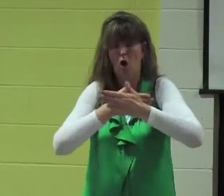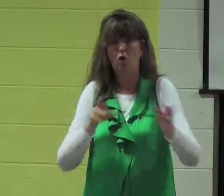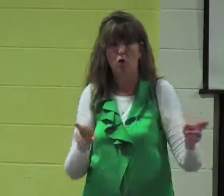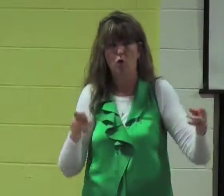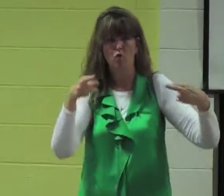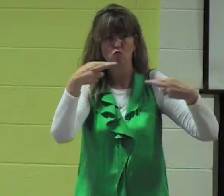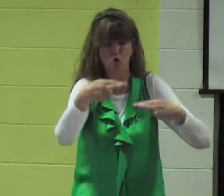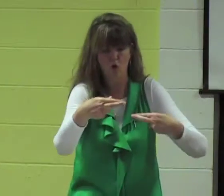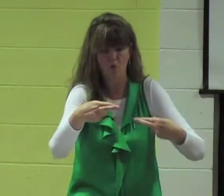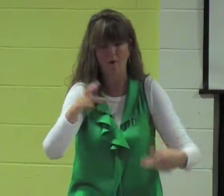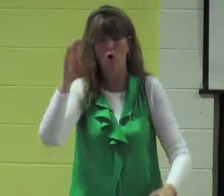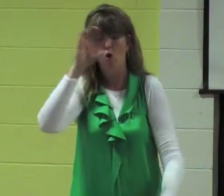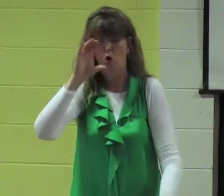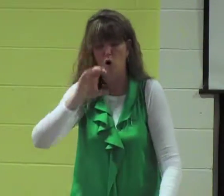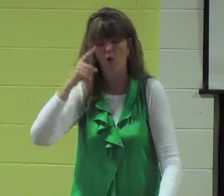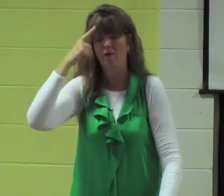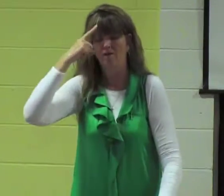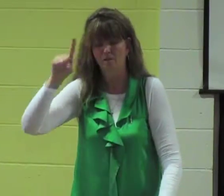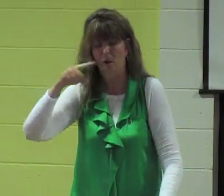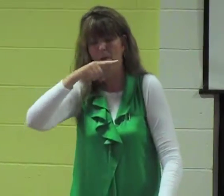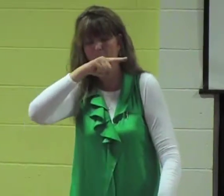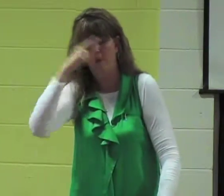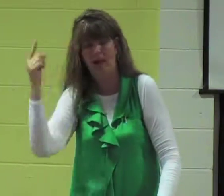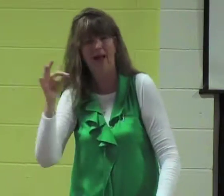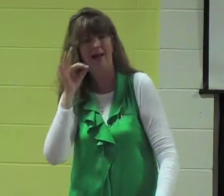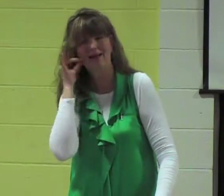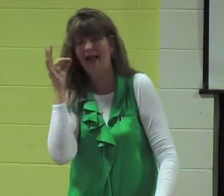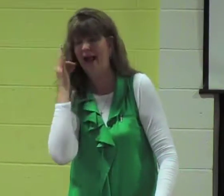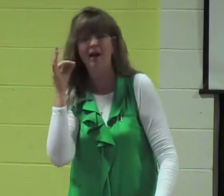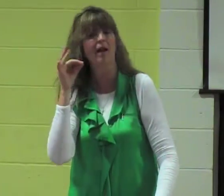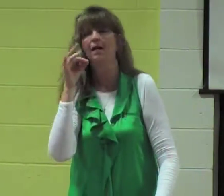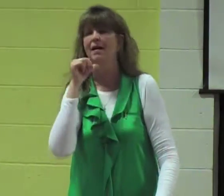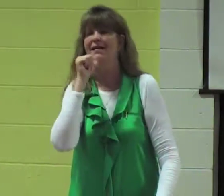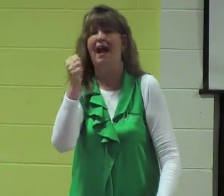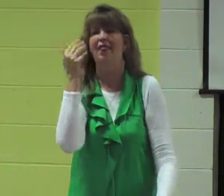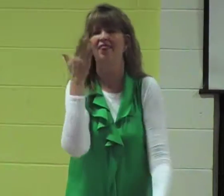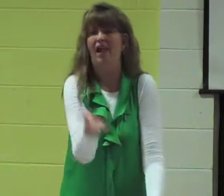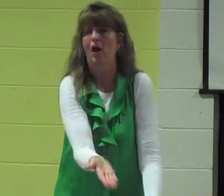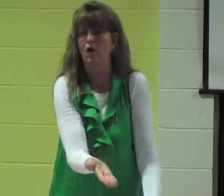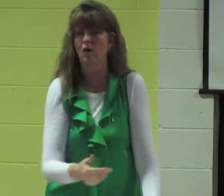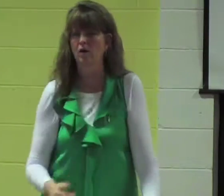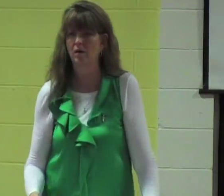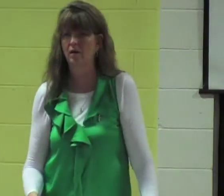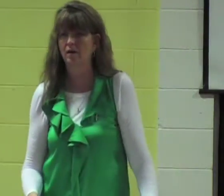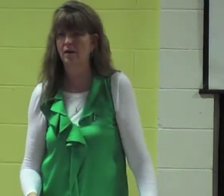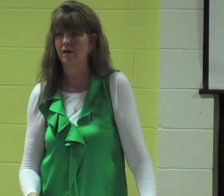in a dark room looking for a black cat that's not there